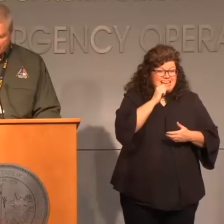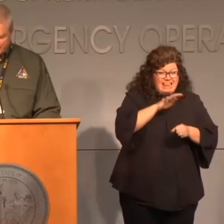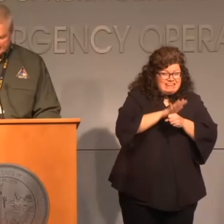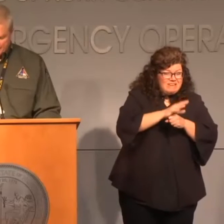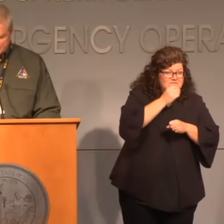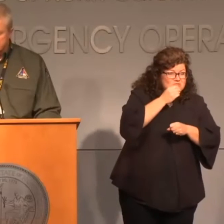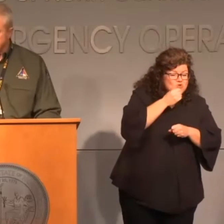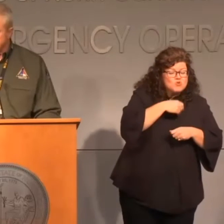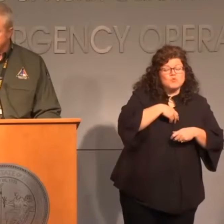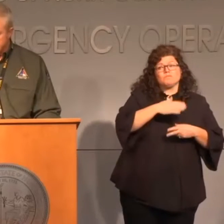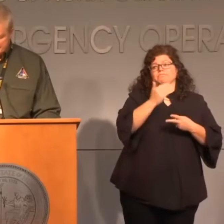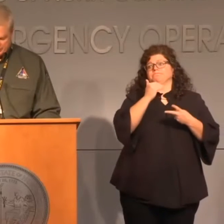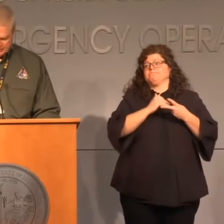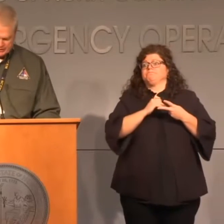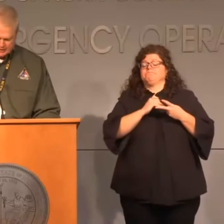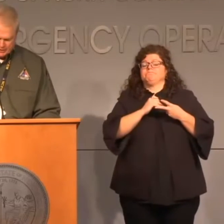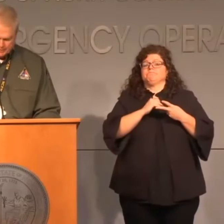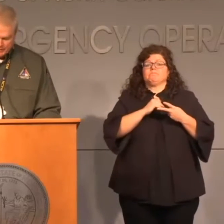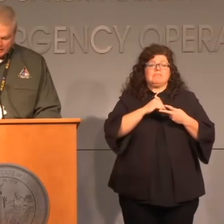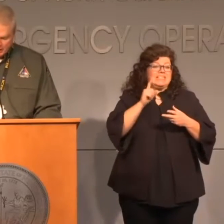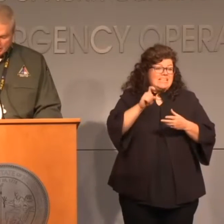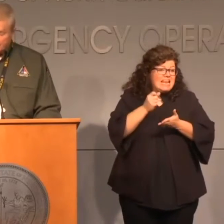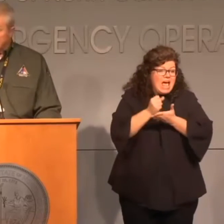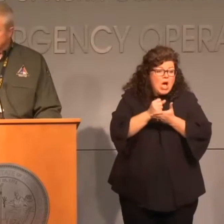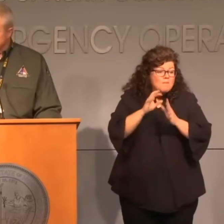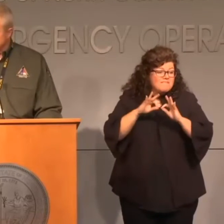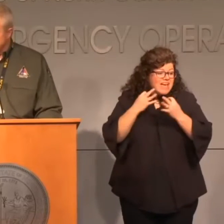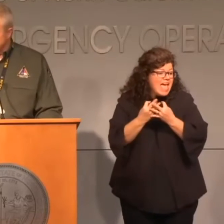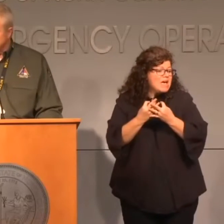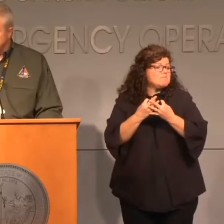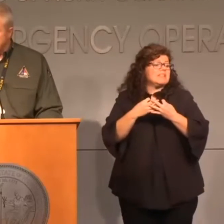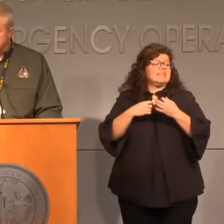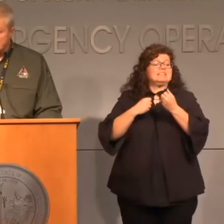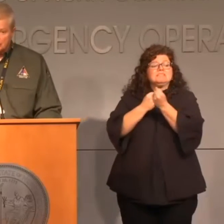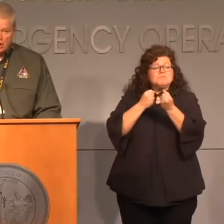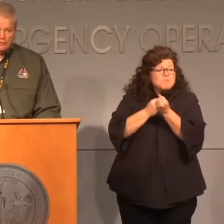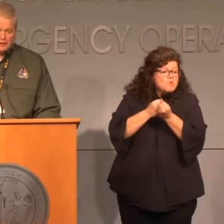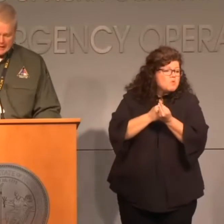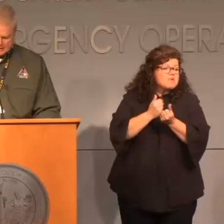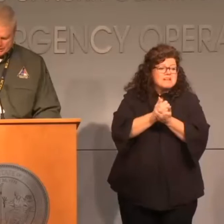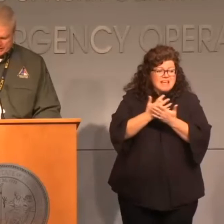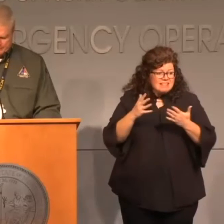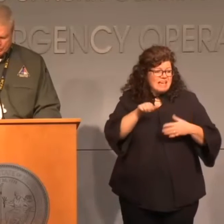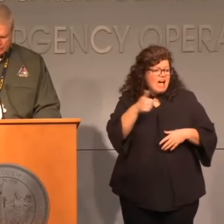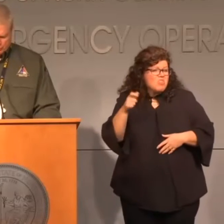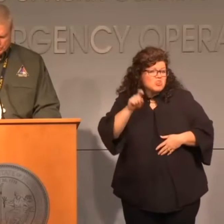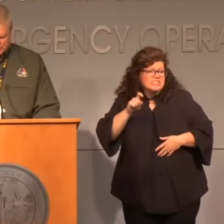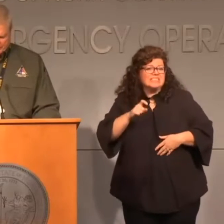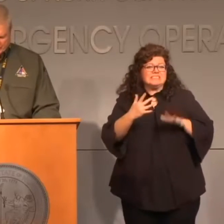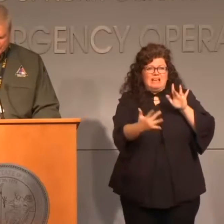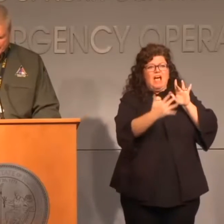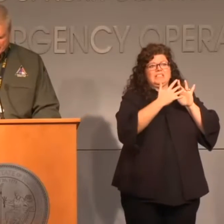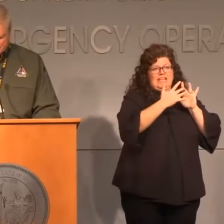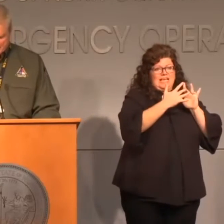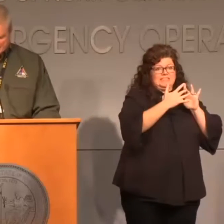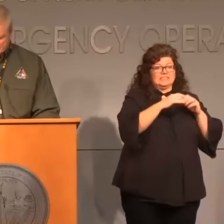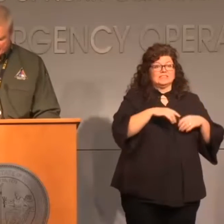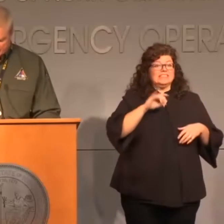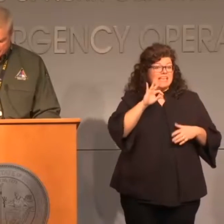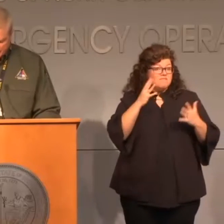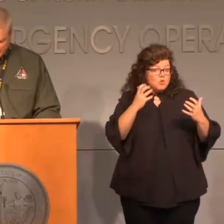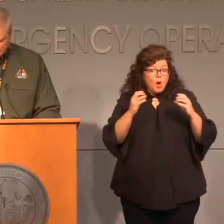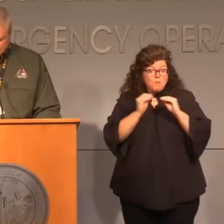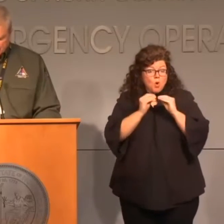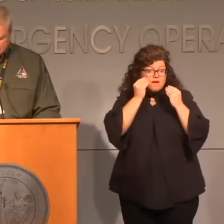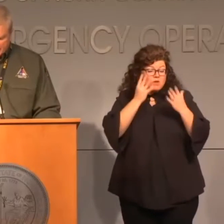support for families, and other basic needs. If you want to stay up to date on COVID-19, you can receive information by